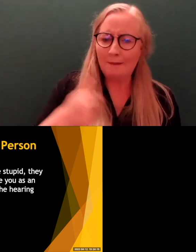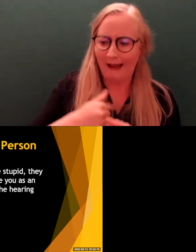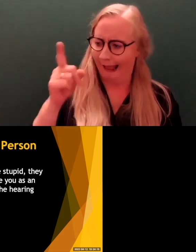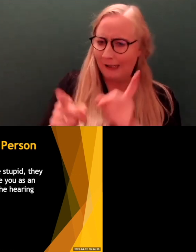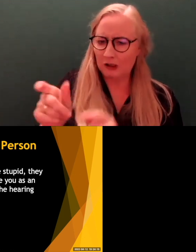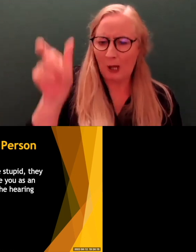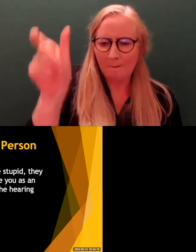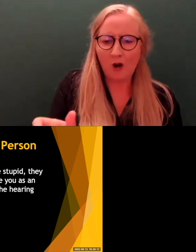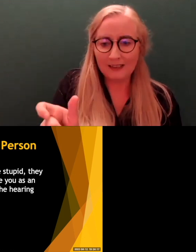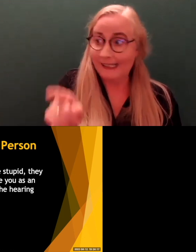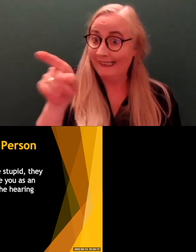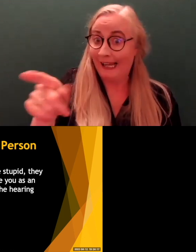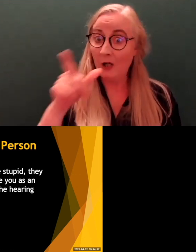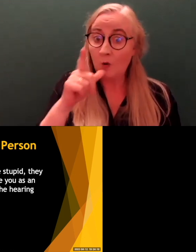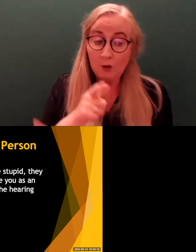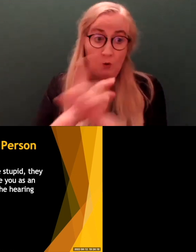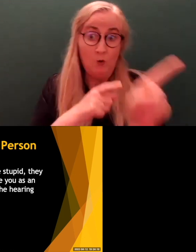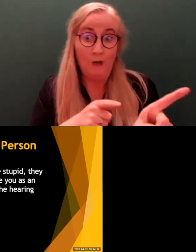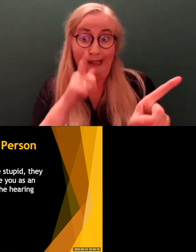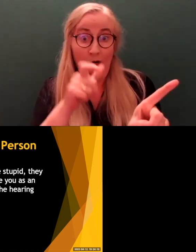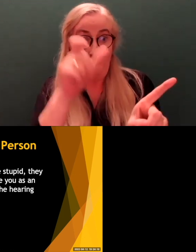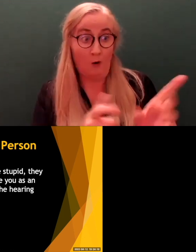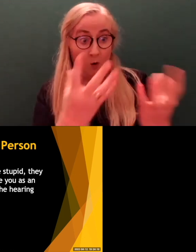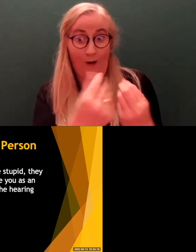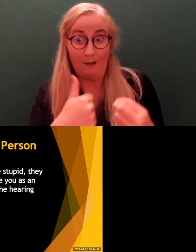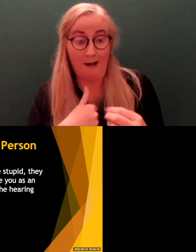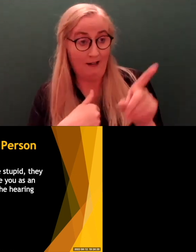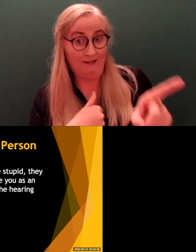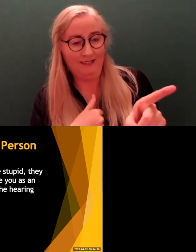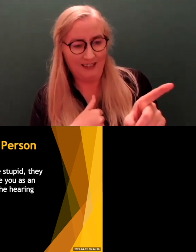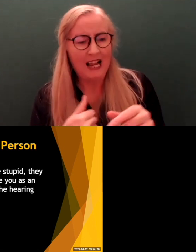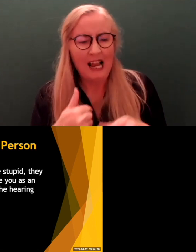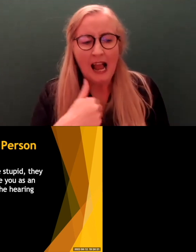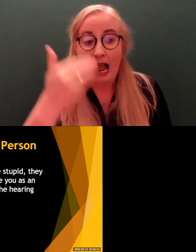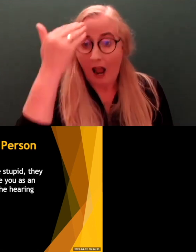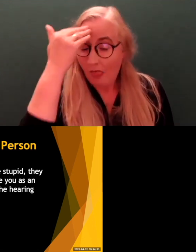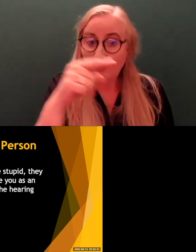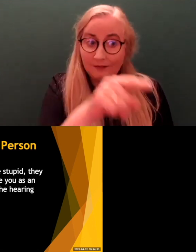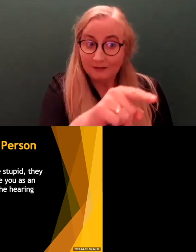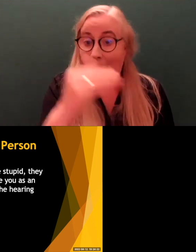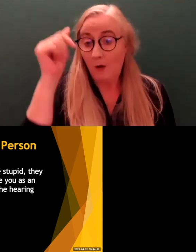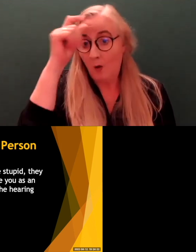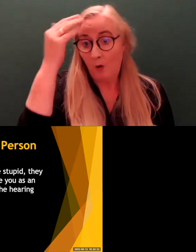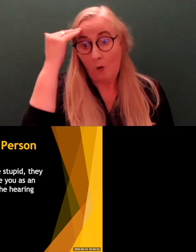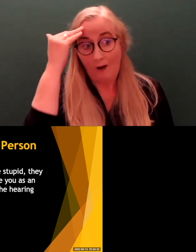to the hearing person with you. And I thought this was really interesting that this person's perception of